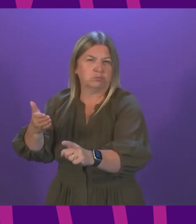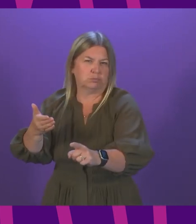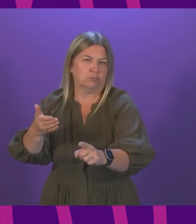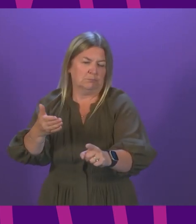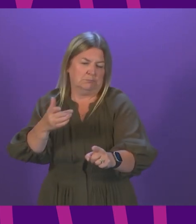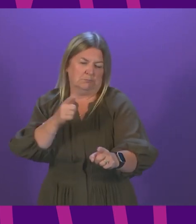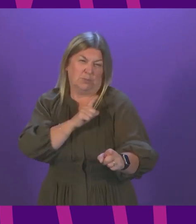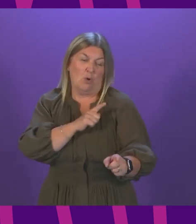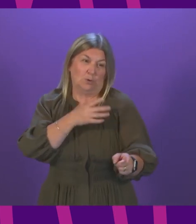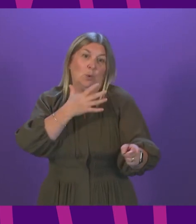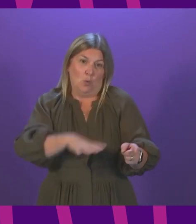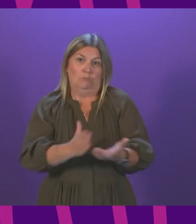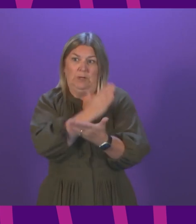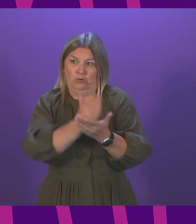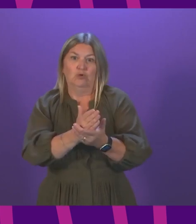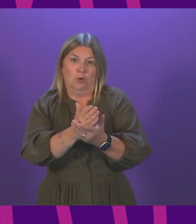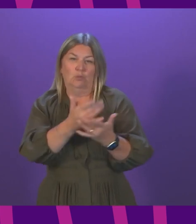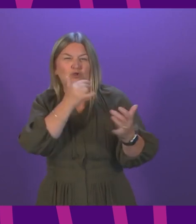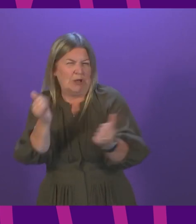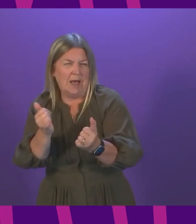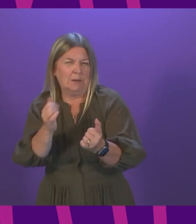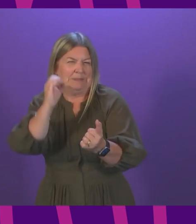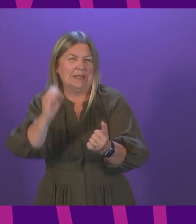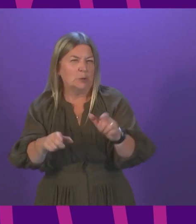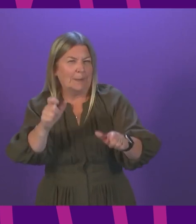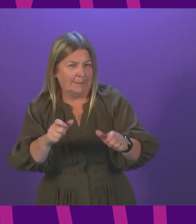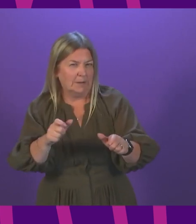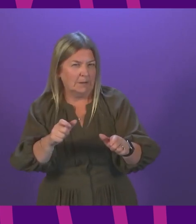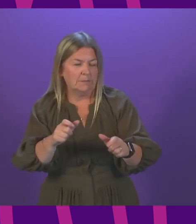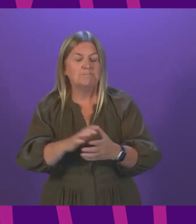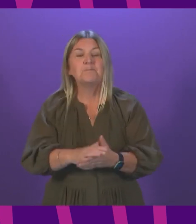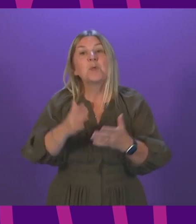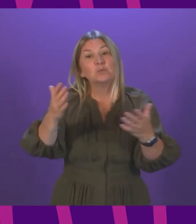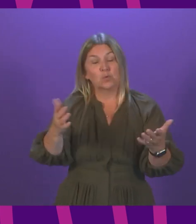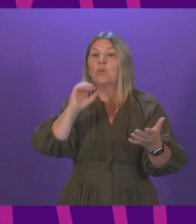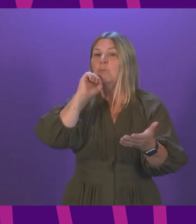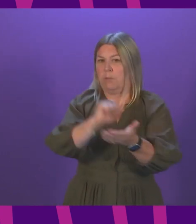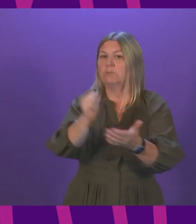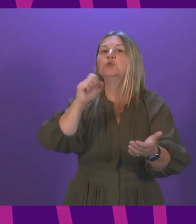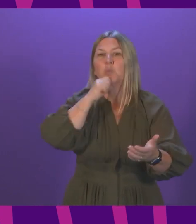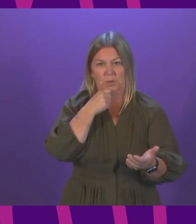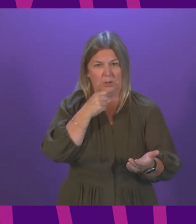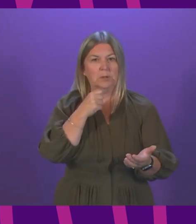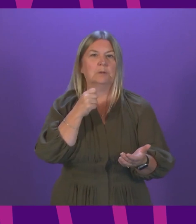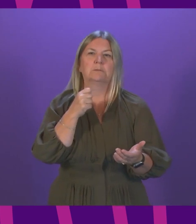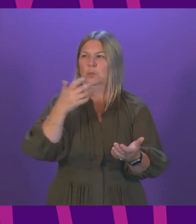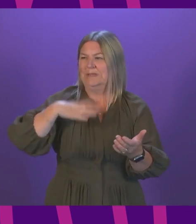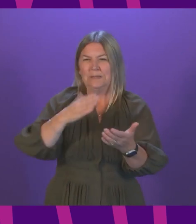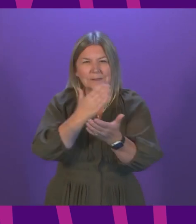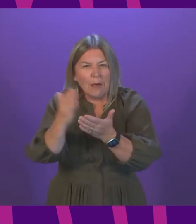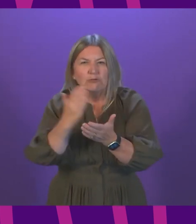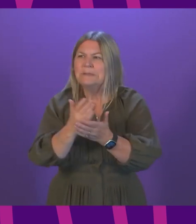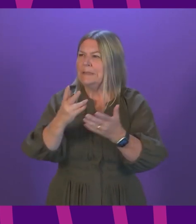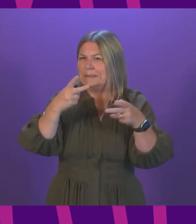objective of certification. I hope this information together with the details to be published shortly will provide further clarity on how the scheme